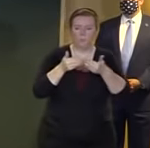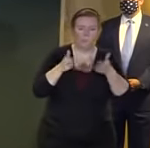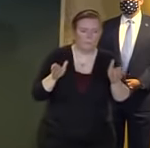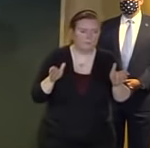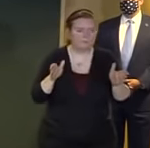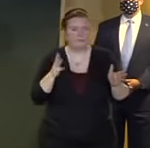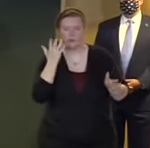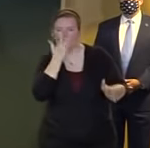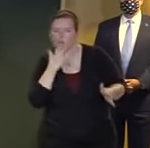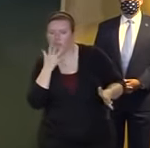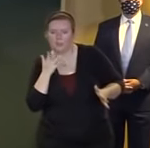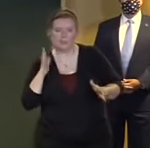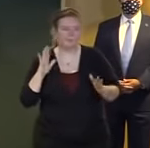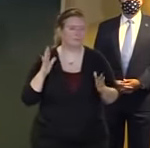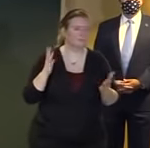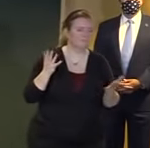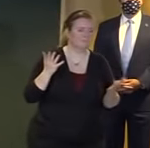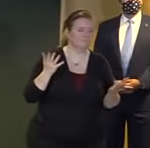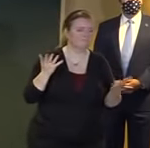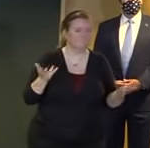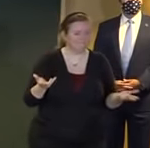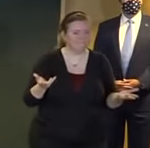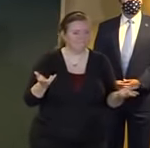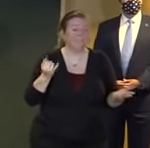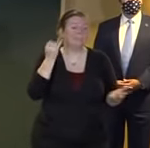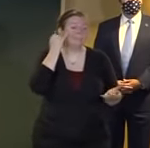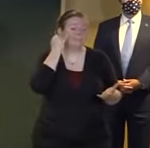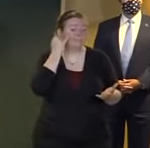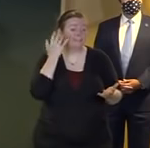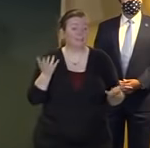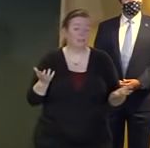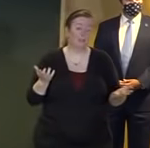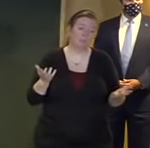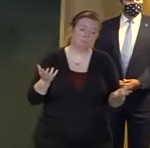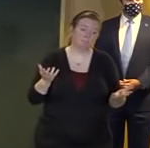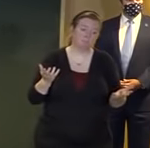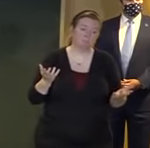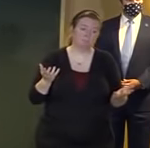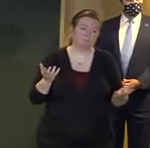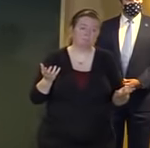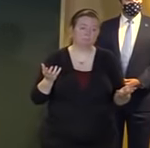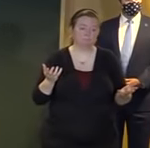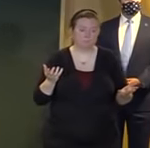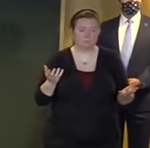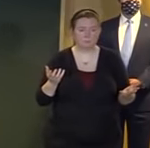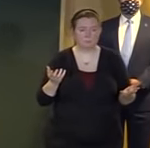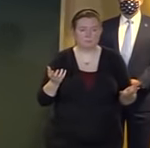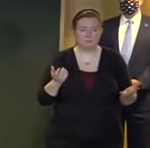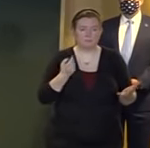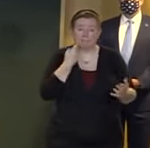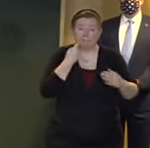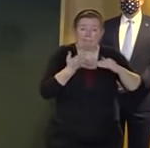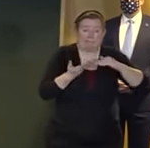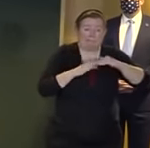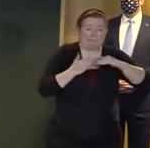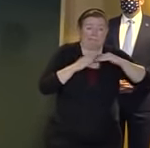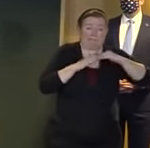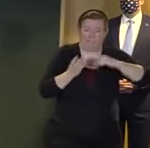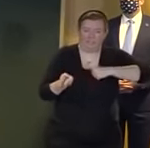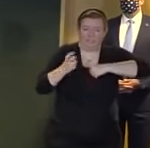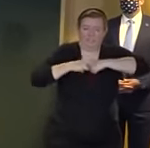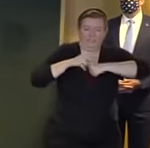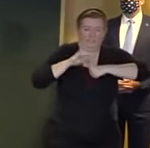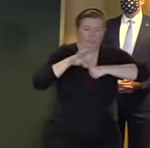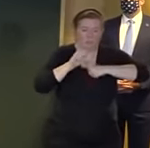continue to you know if we can get a hold of this modest uptick and pull it back in with the steps that we've taken